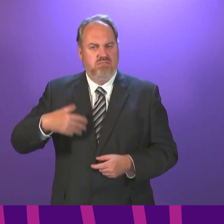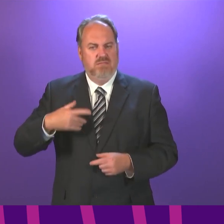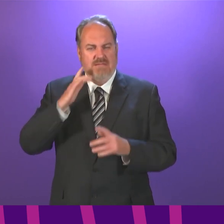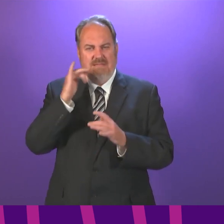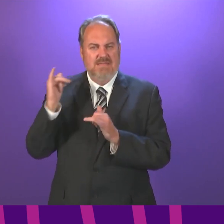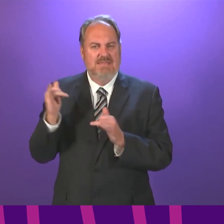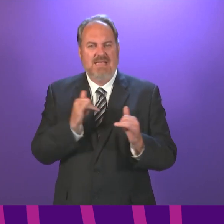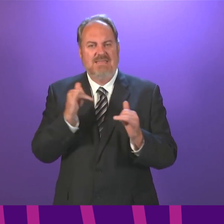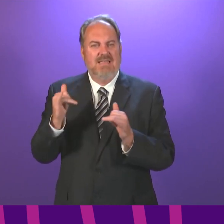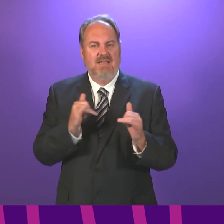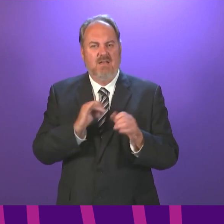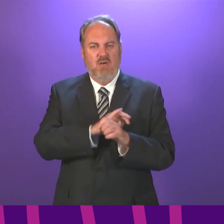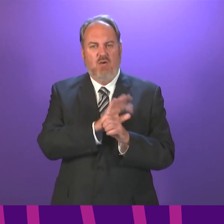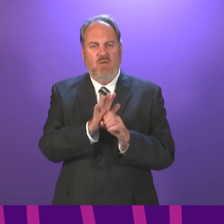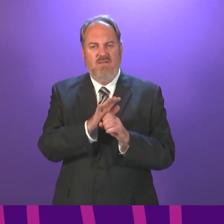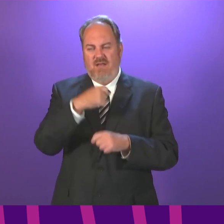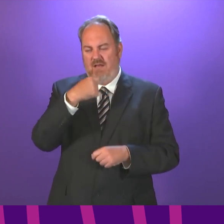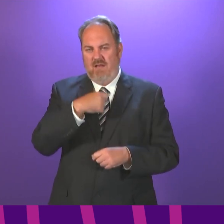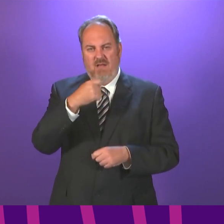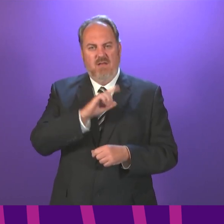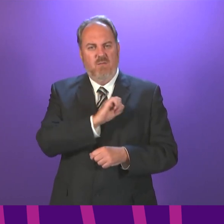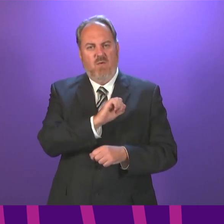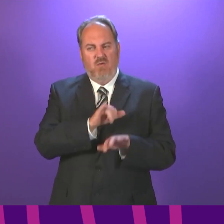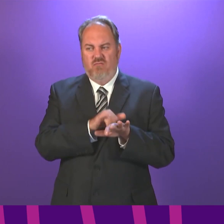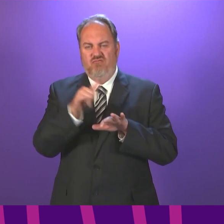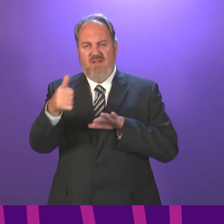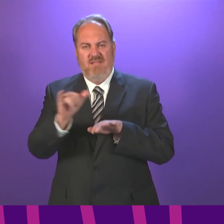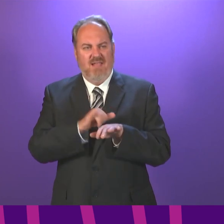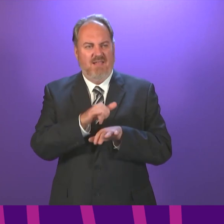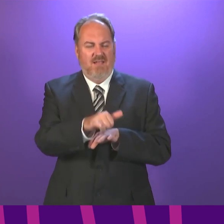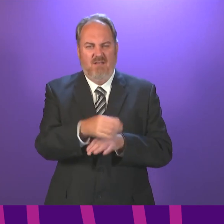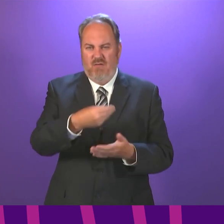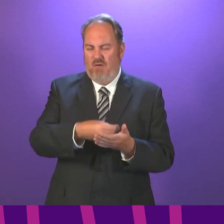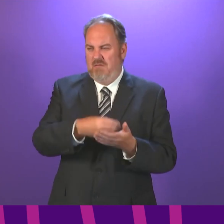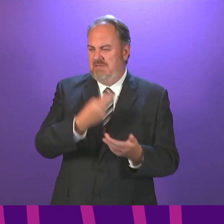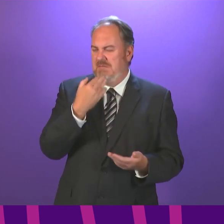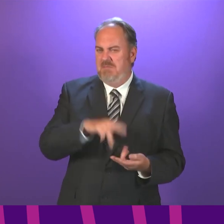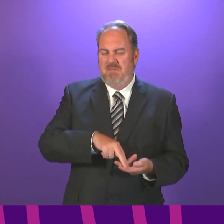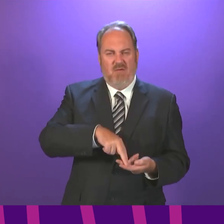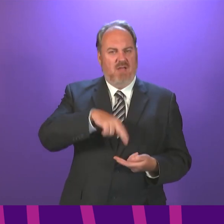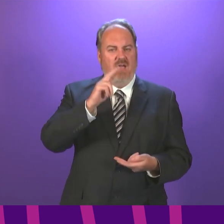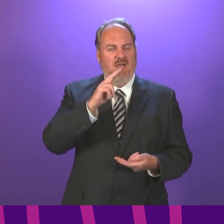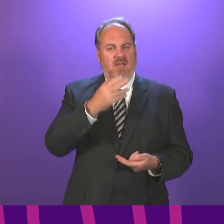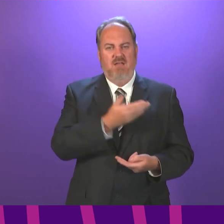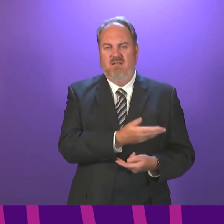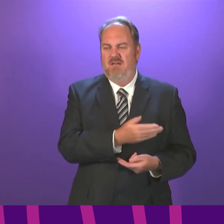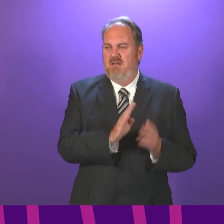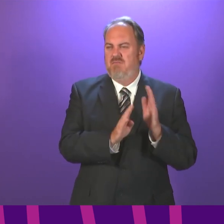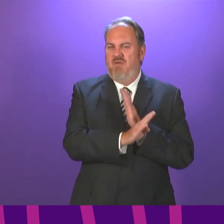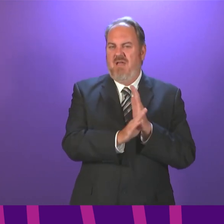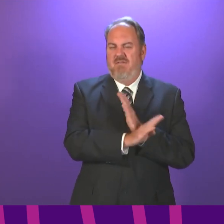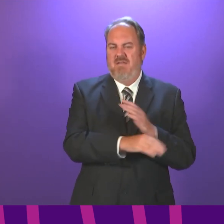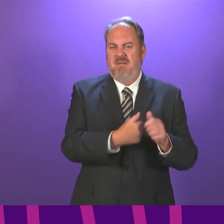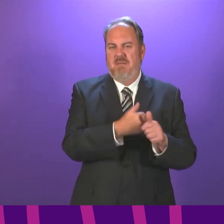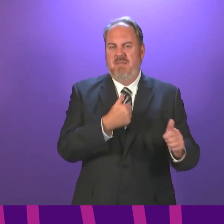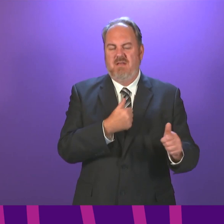charged a nominal fee to provide the service and cover the costs while ensuring a safe, reliable public service is available. Not all travel is for